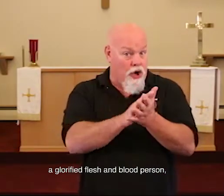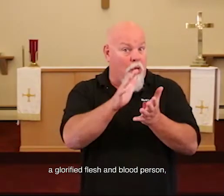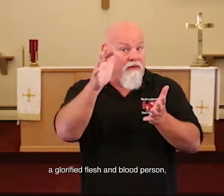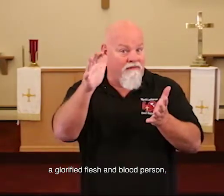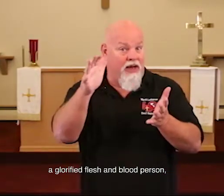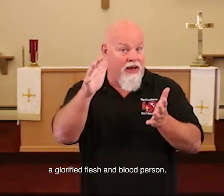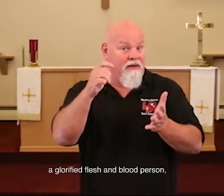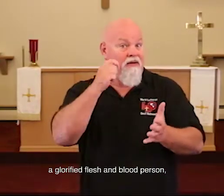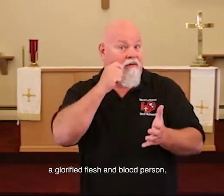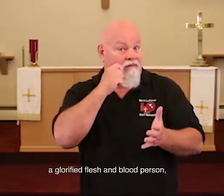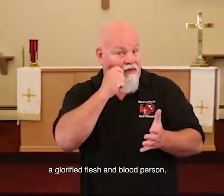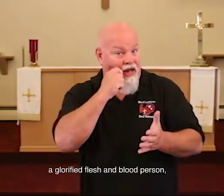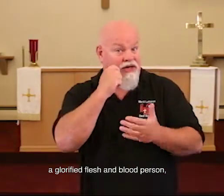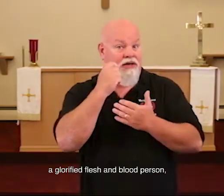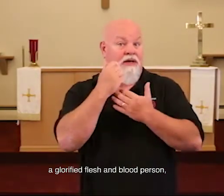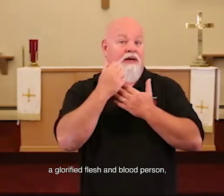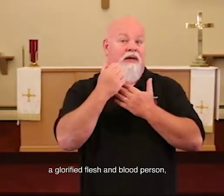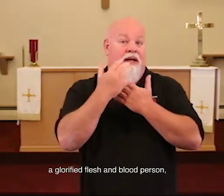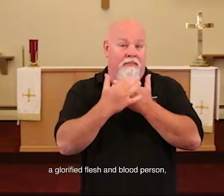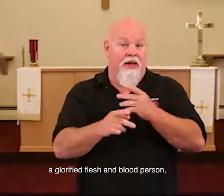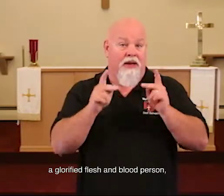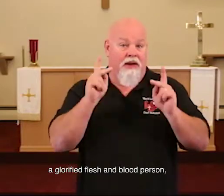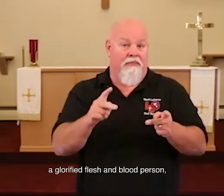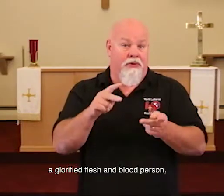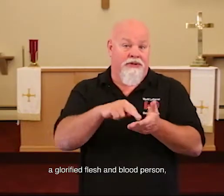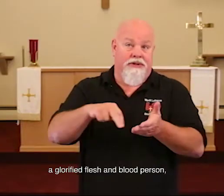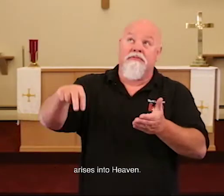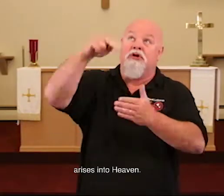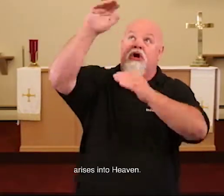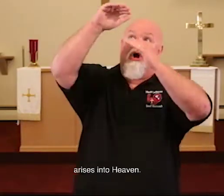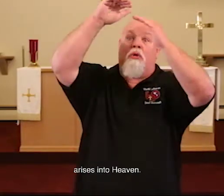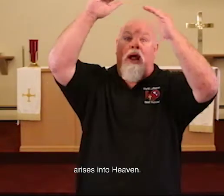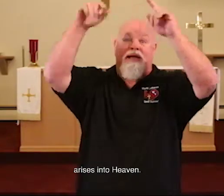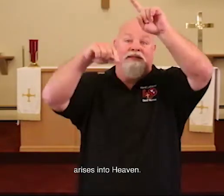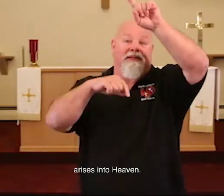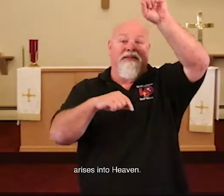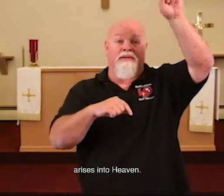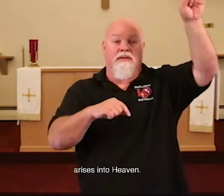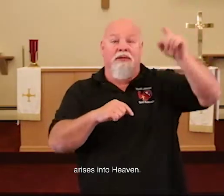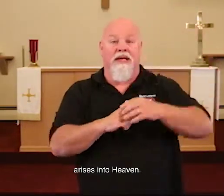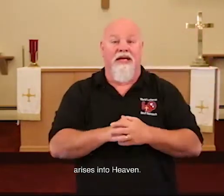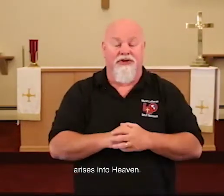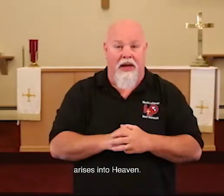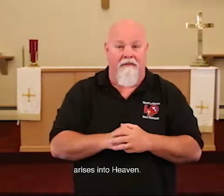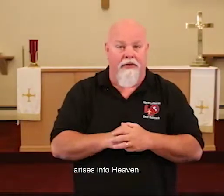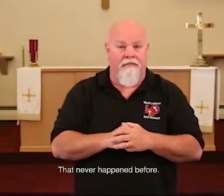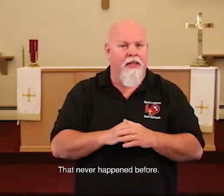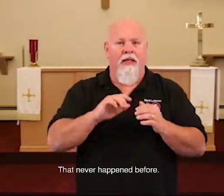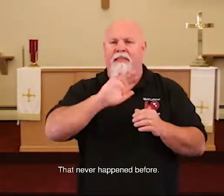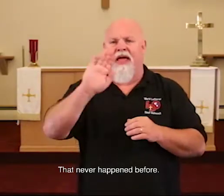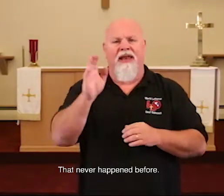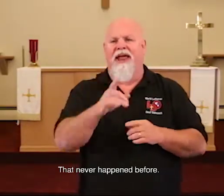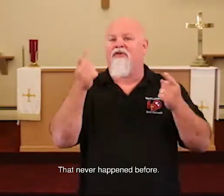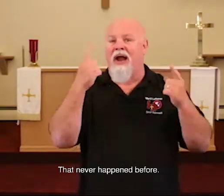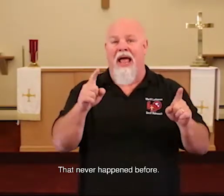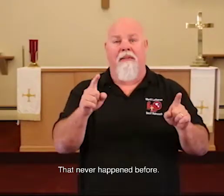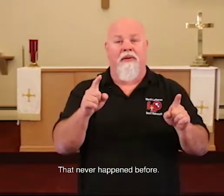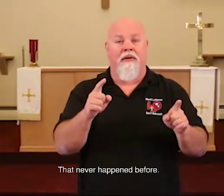glorified flesh and blood person arises into heaven. That never happened